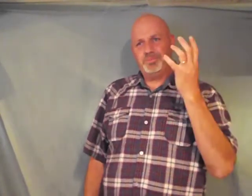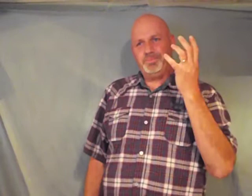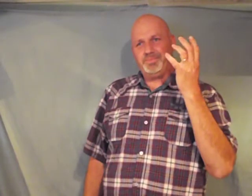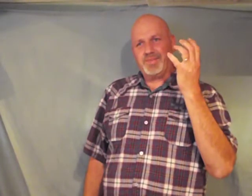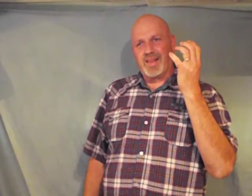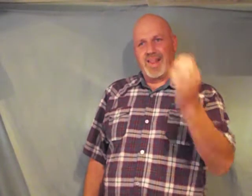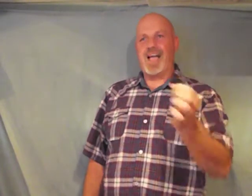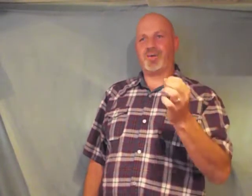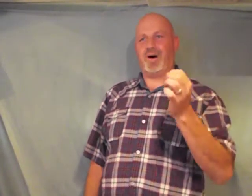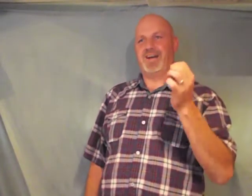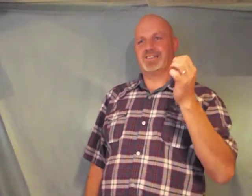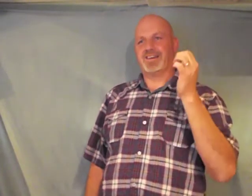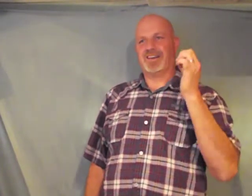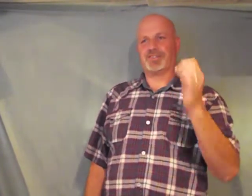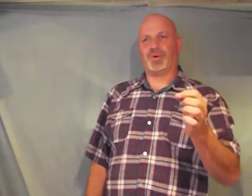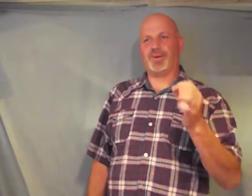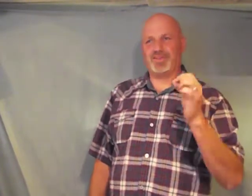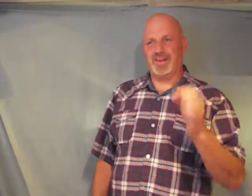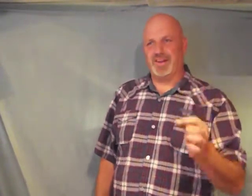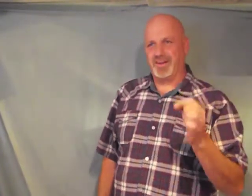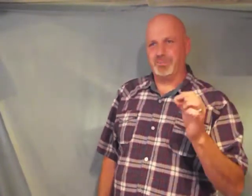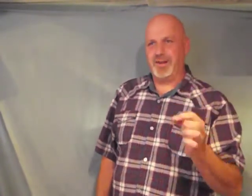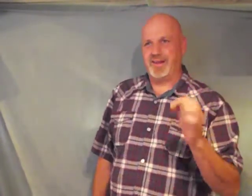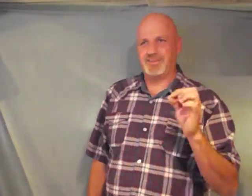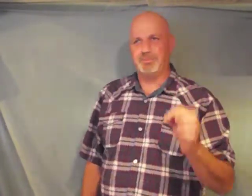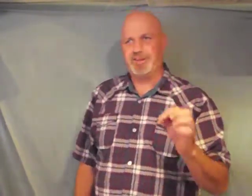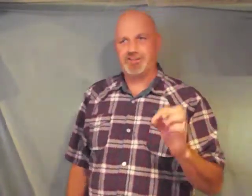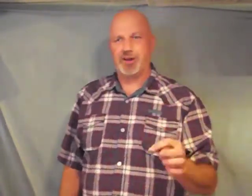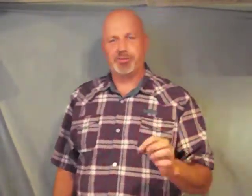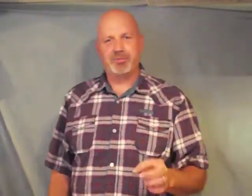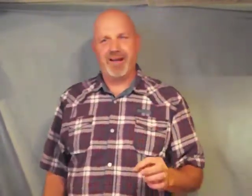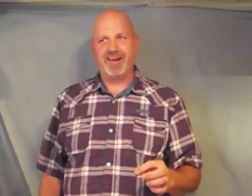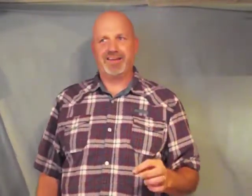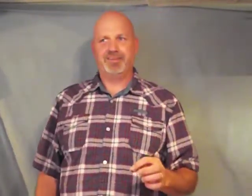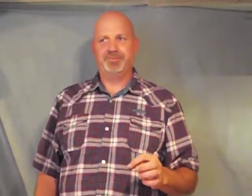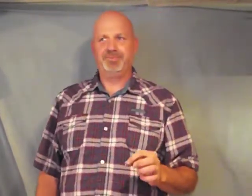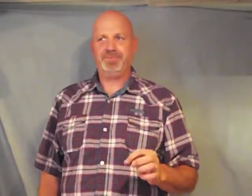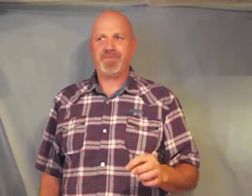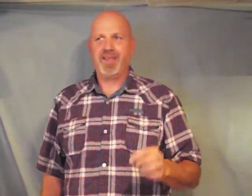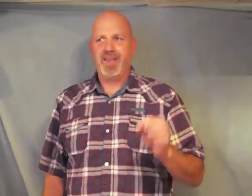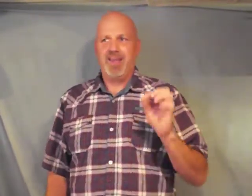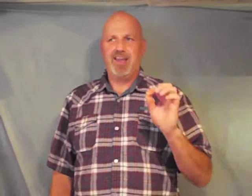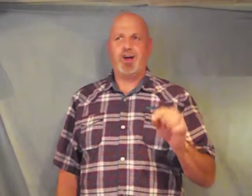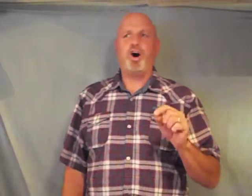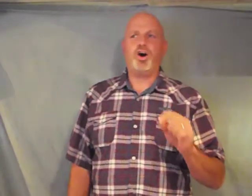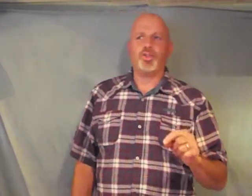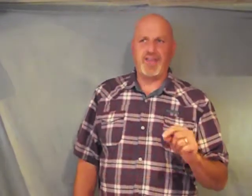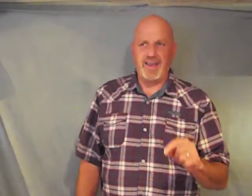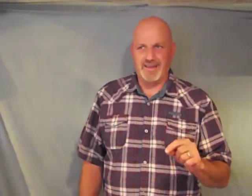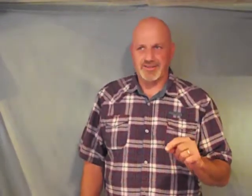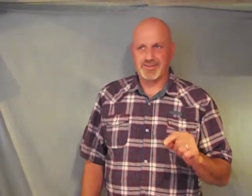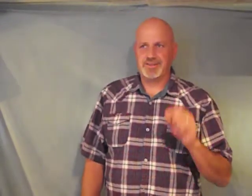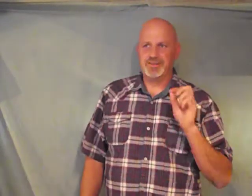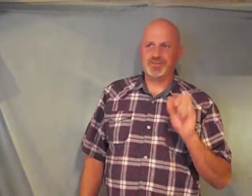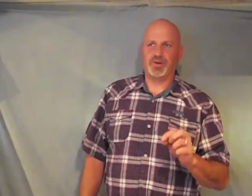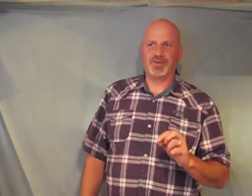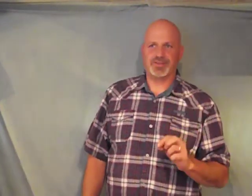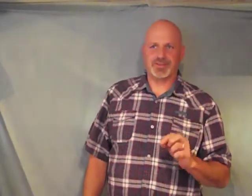likewise exhort the young men to be sober minded in all things showing yourself